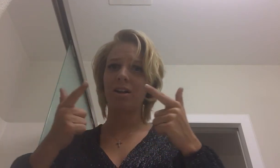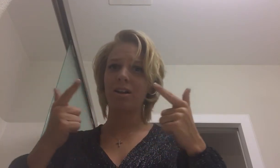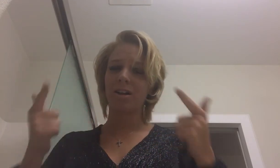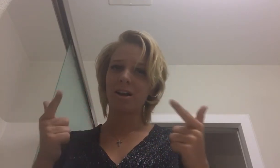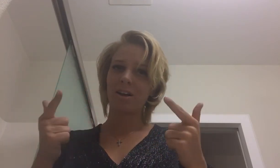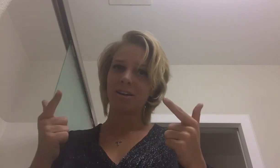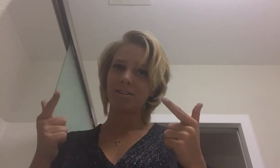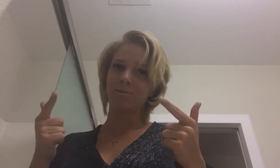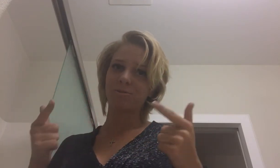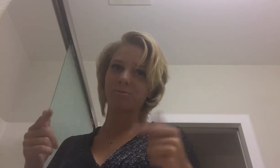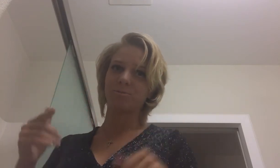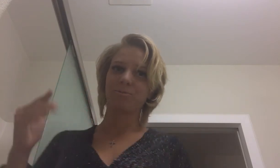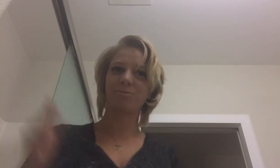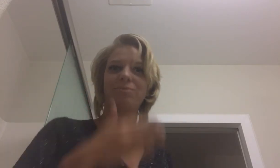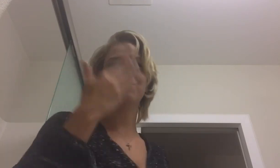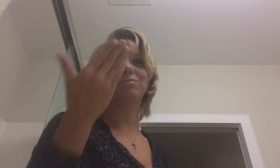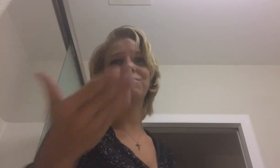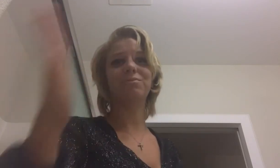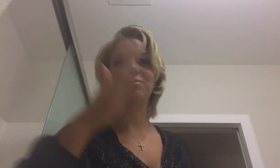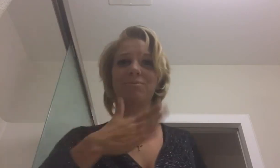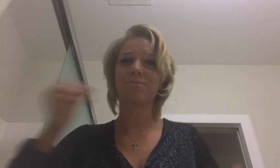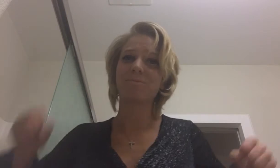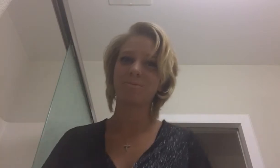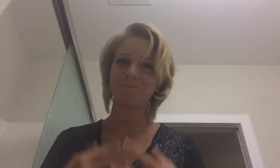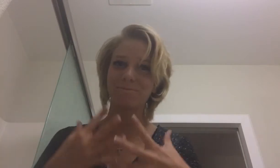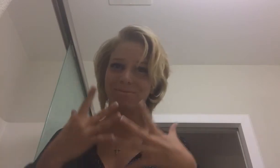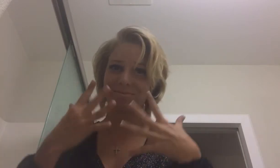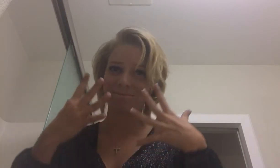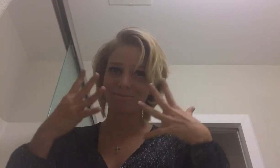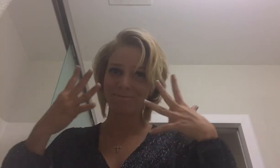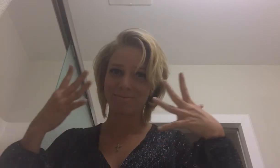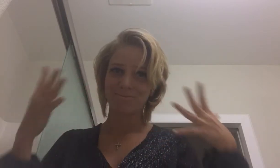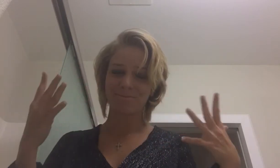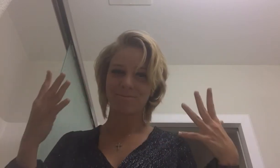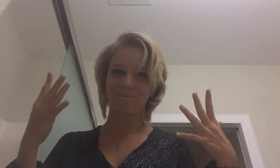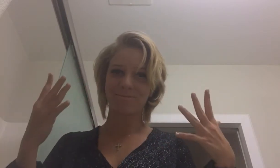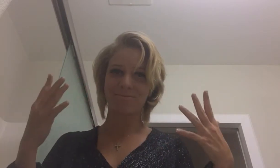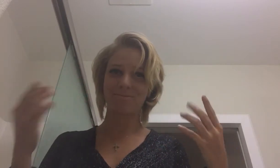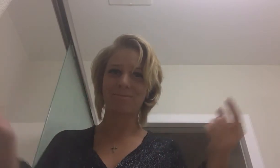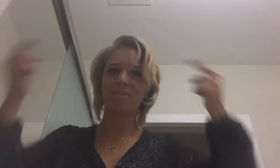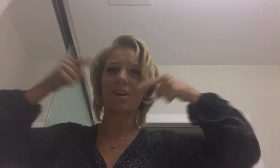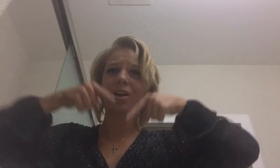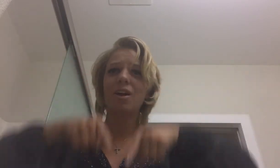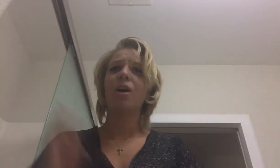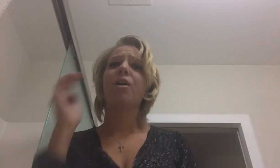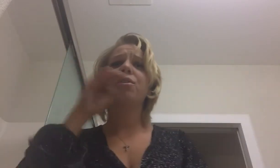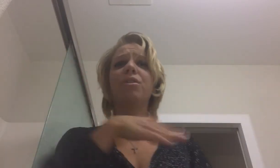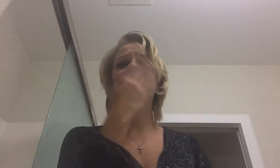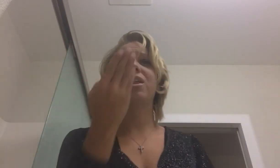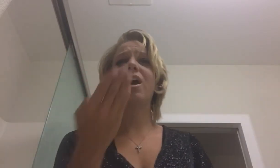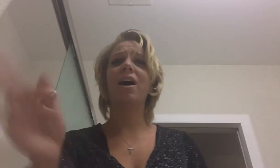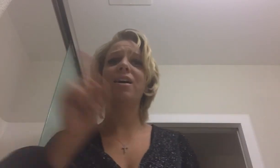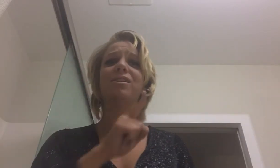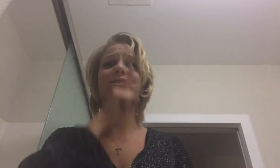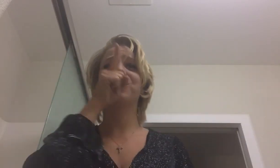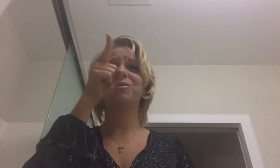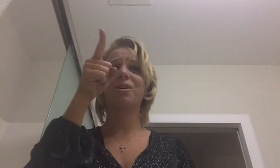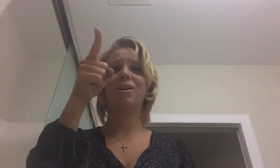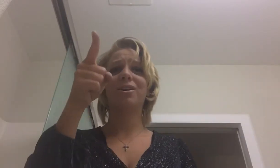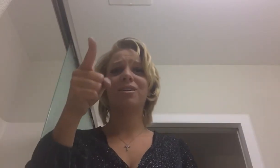life You've been my inspiration Through the lies you were